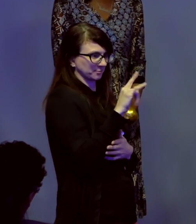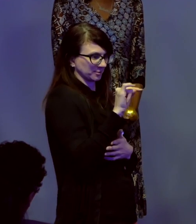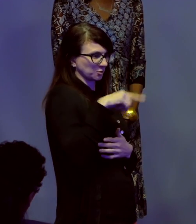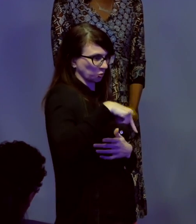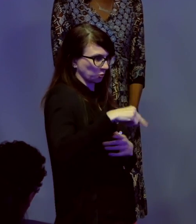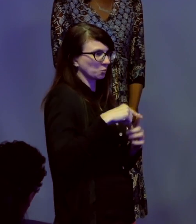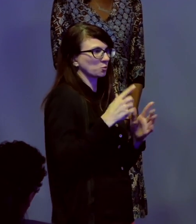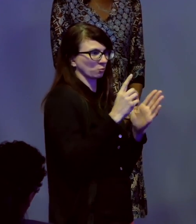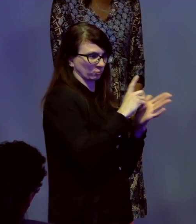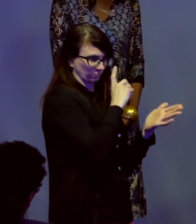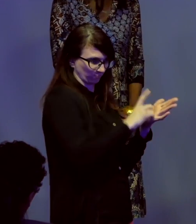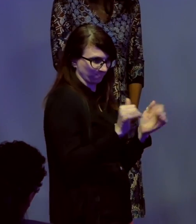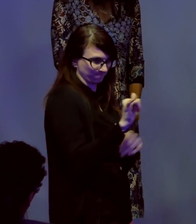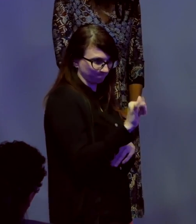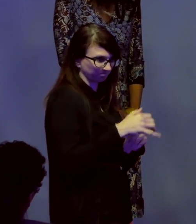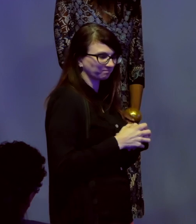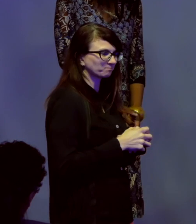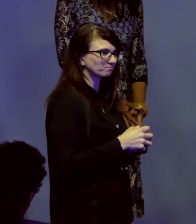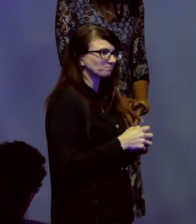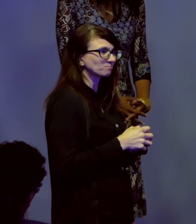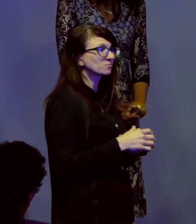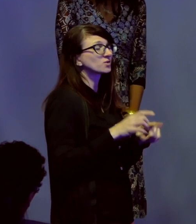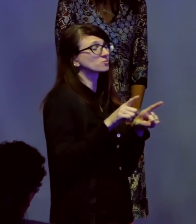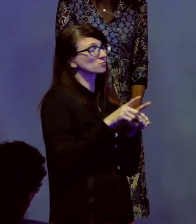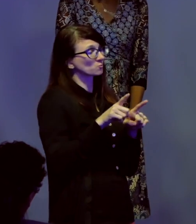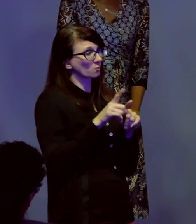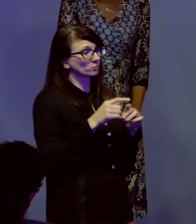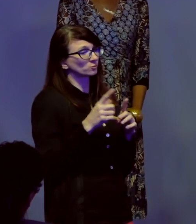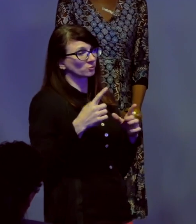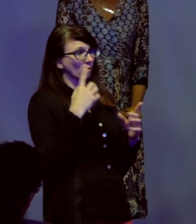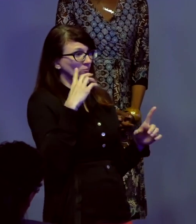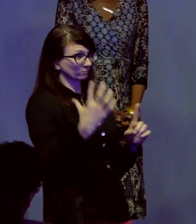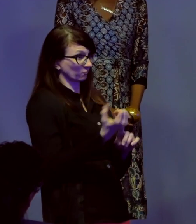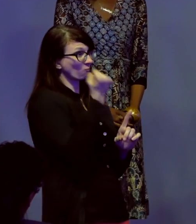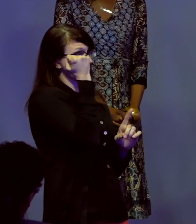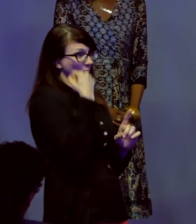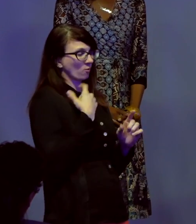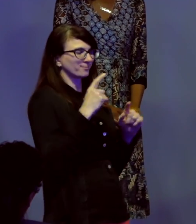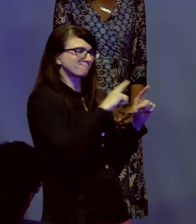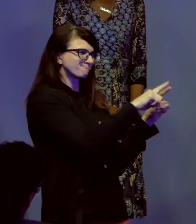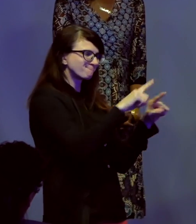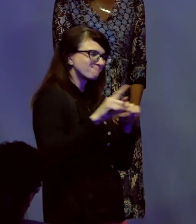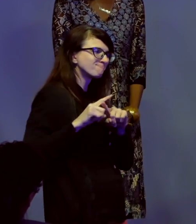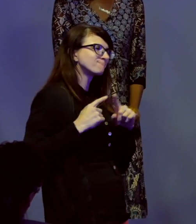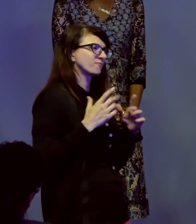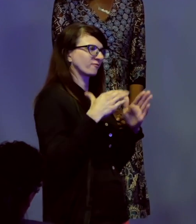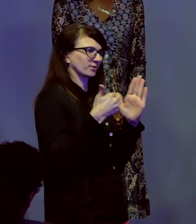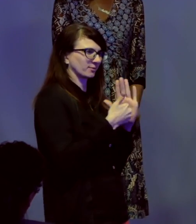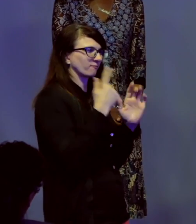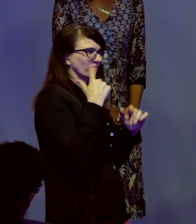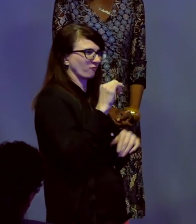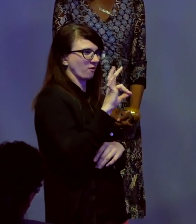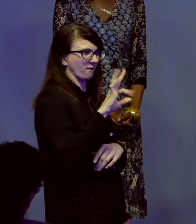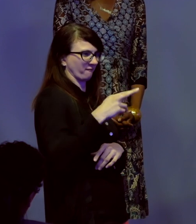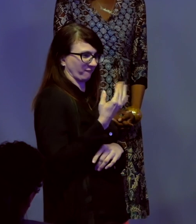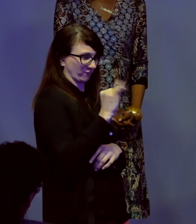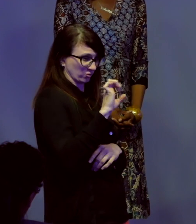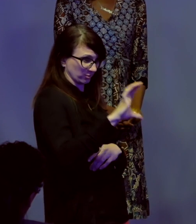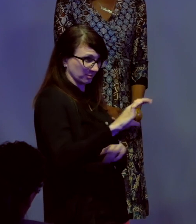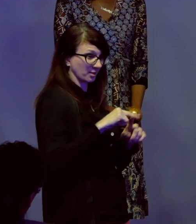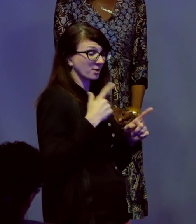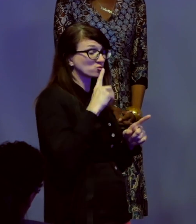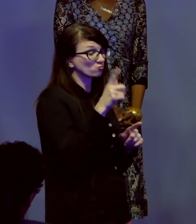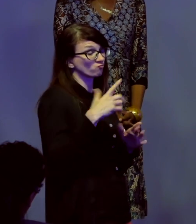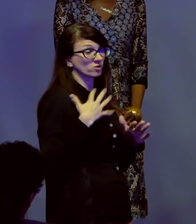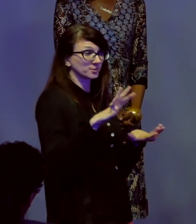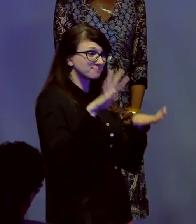Marianne has also successfully handled dozens of cases for the FHJC and our clients, and she has obtained some